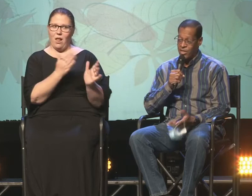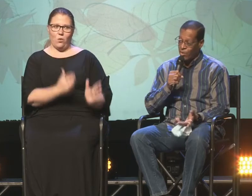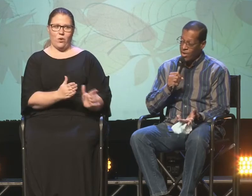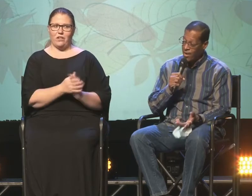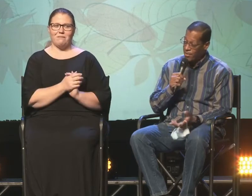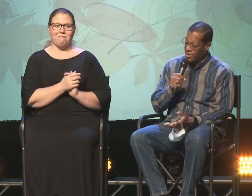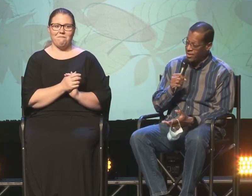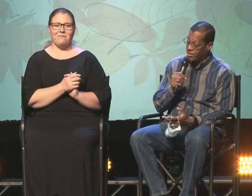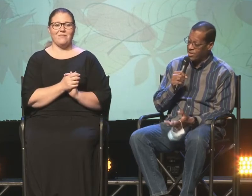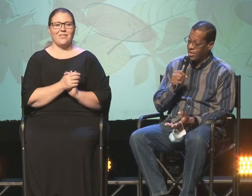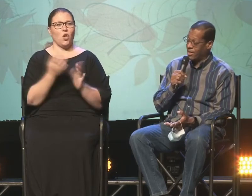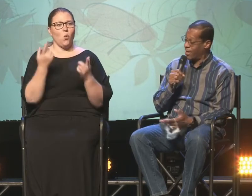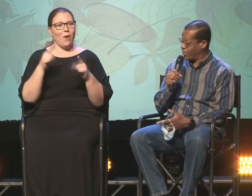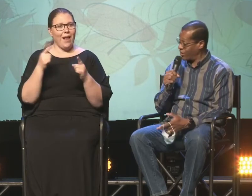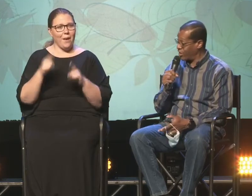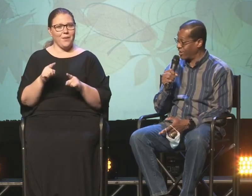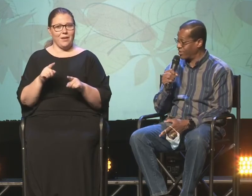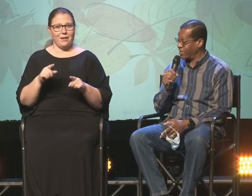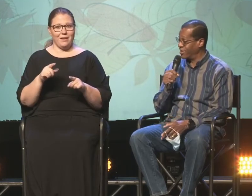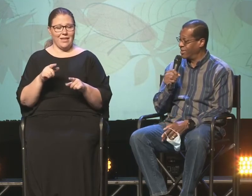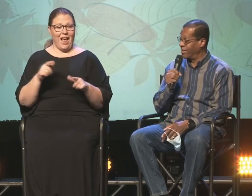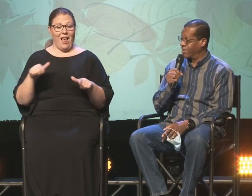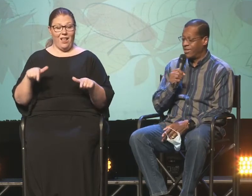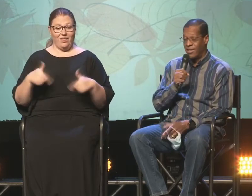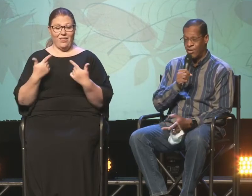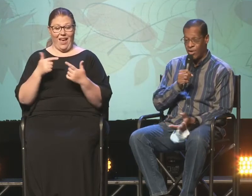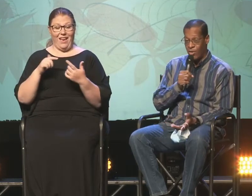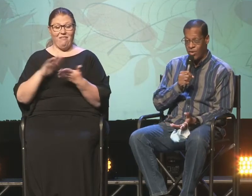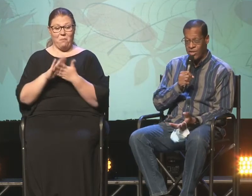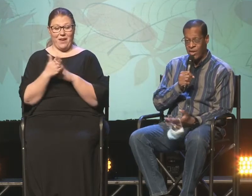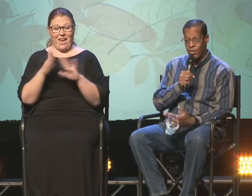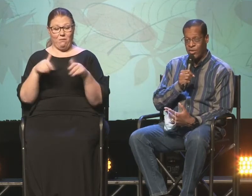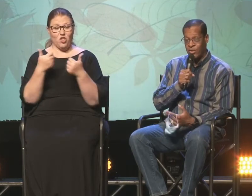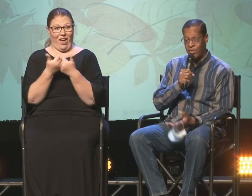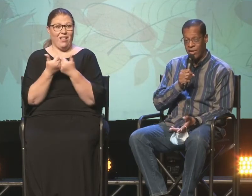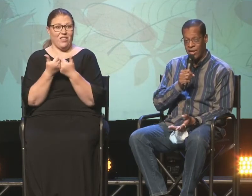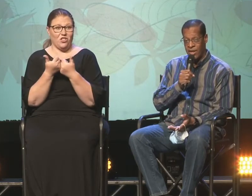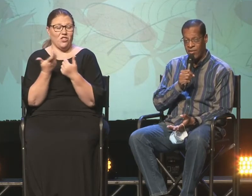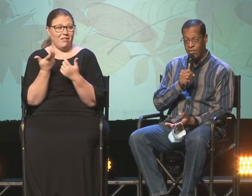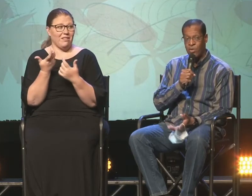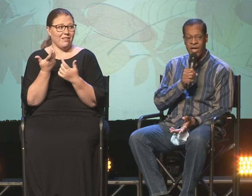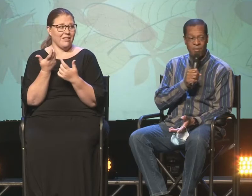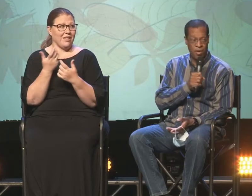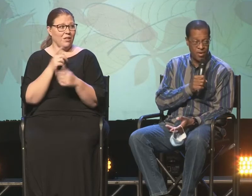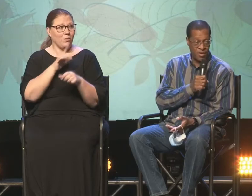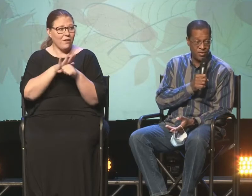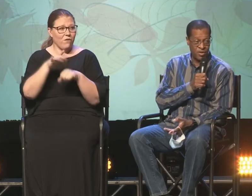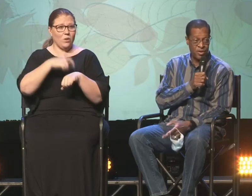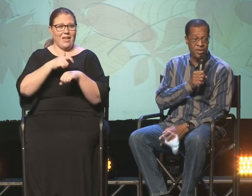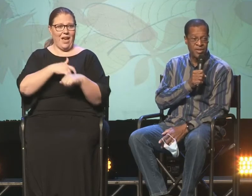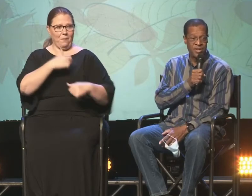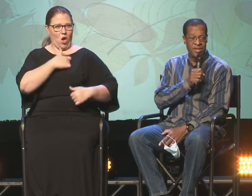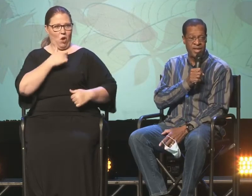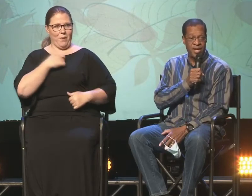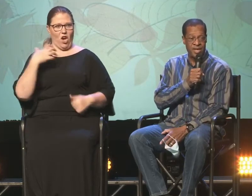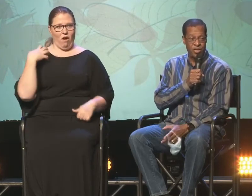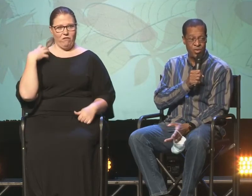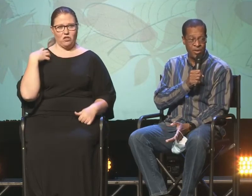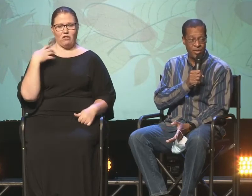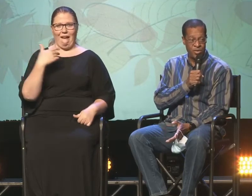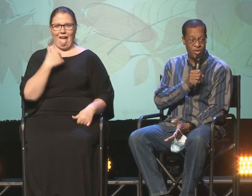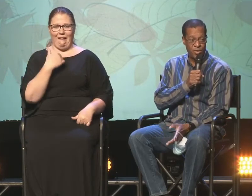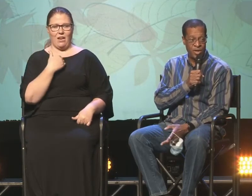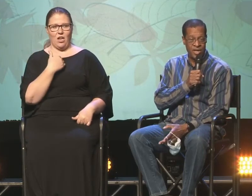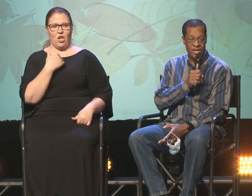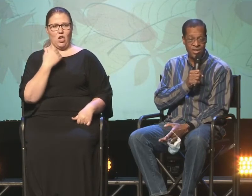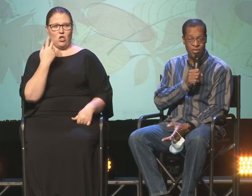And so what happened is life got challenging. You know, here I was, I was a full-time Army officer. I had two